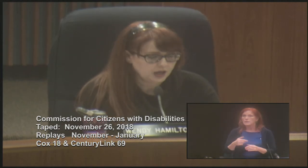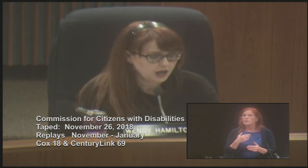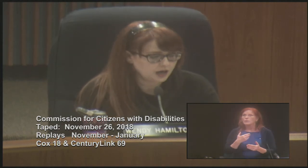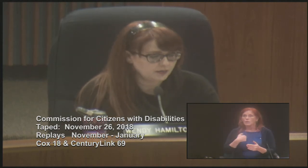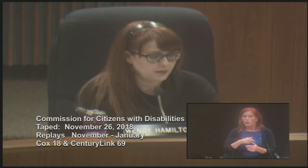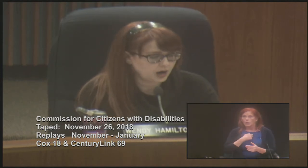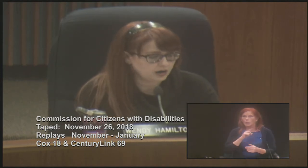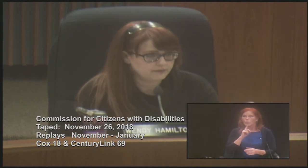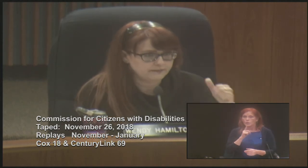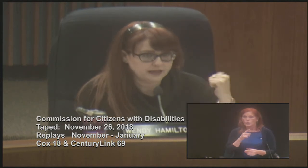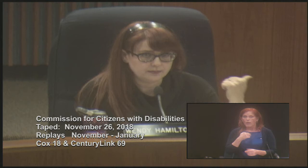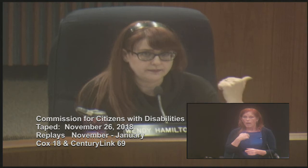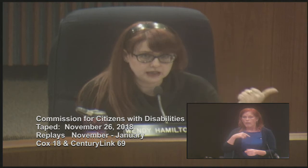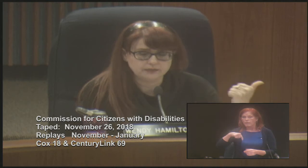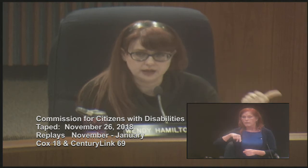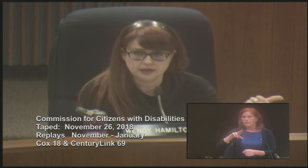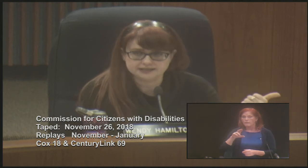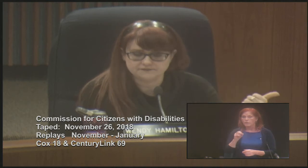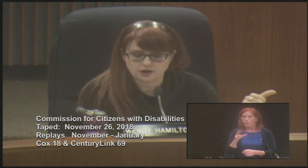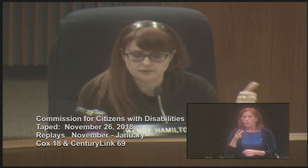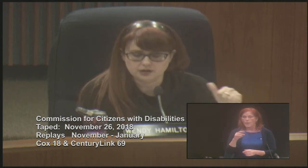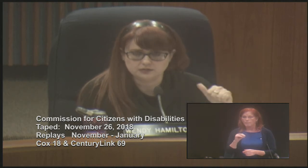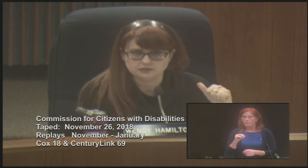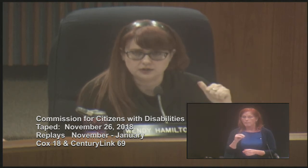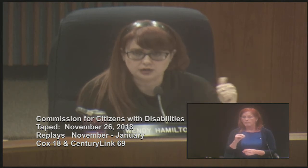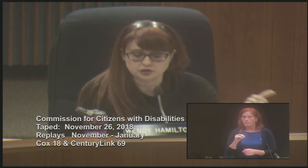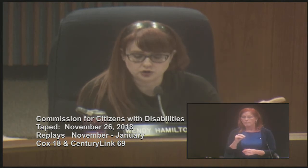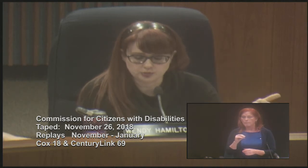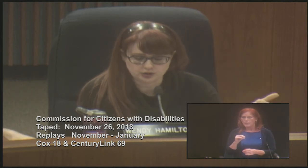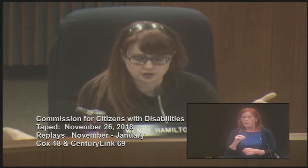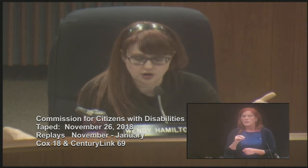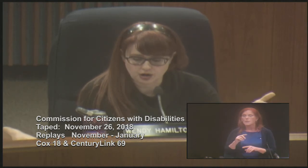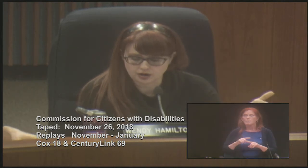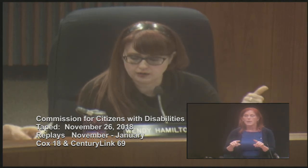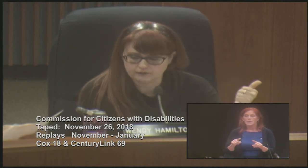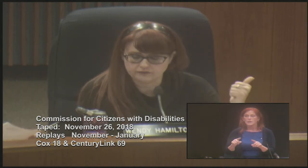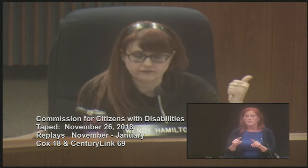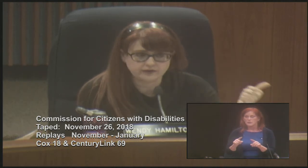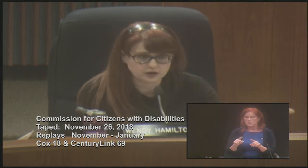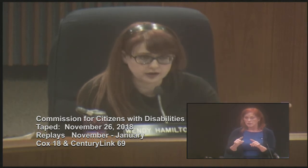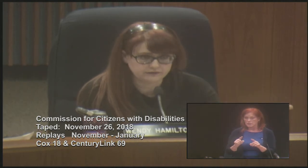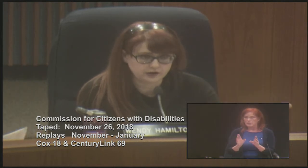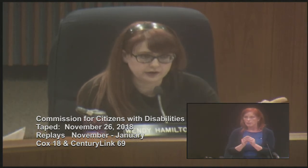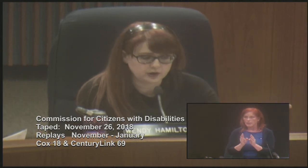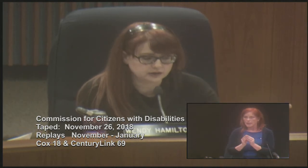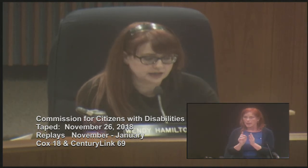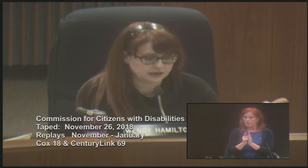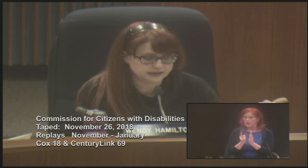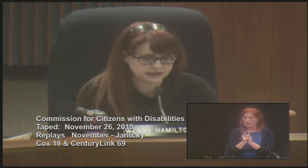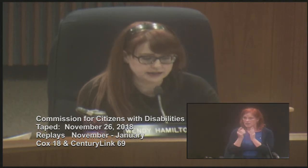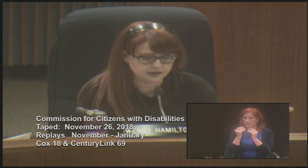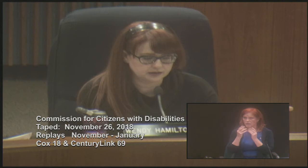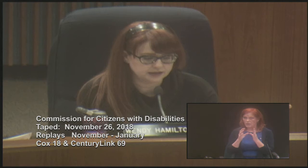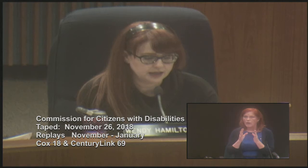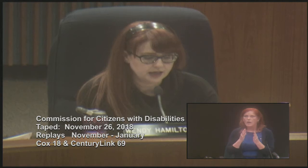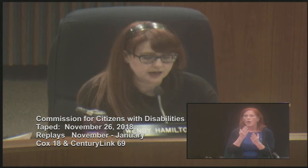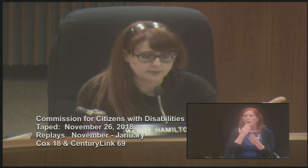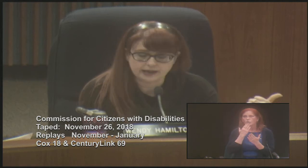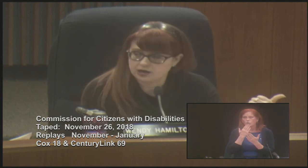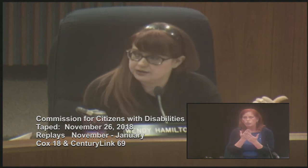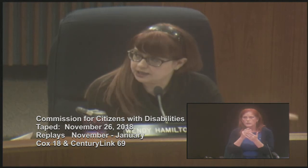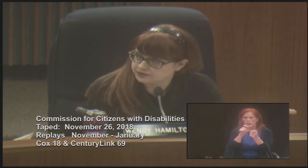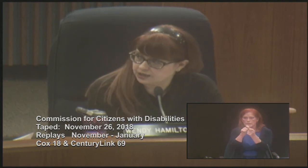quorum our meeting minutes from October are very very well done and detailed